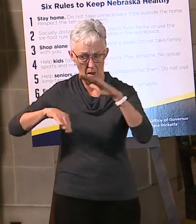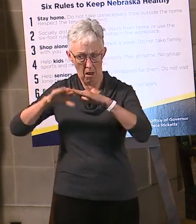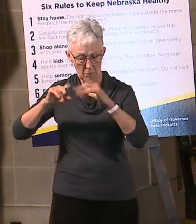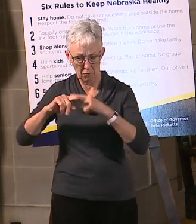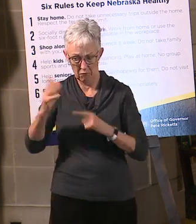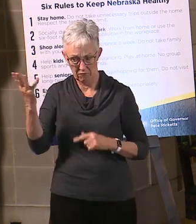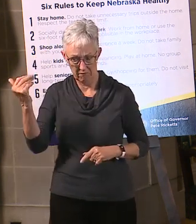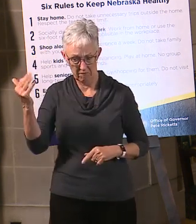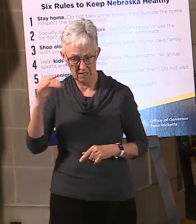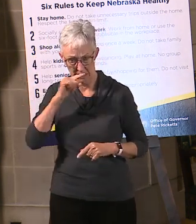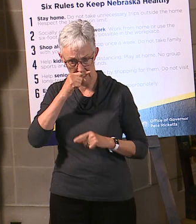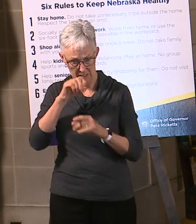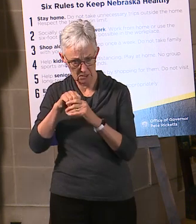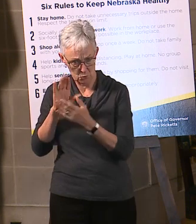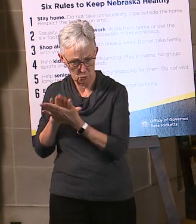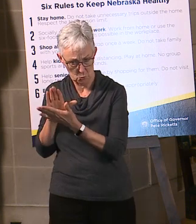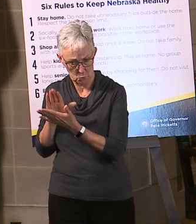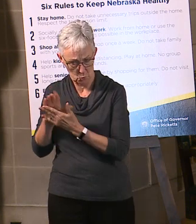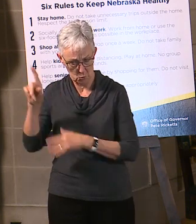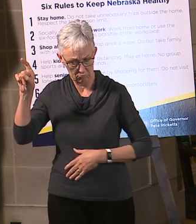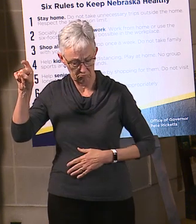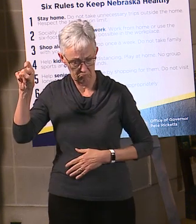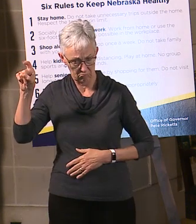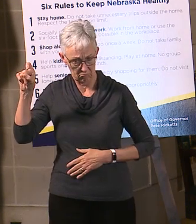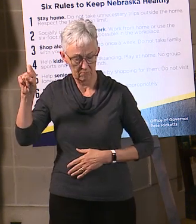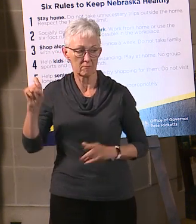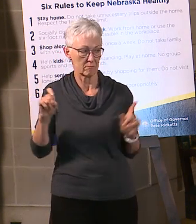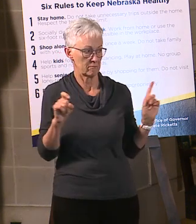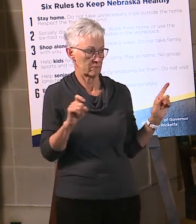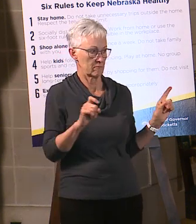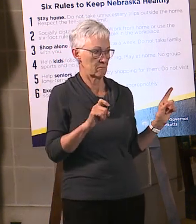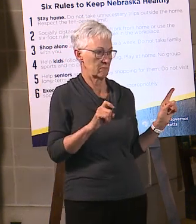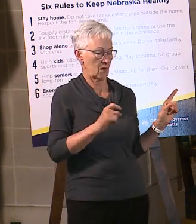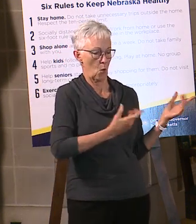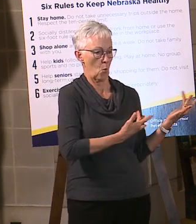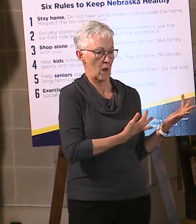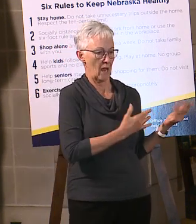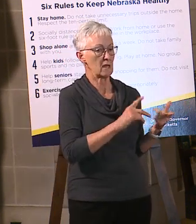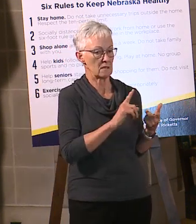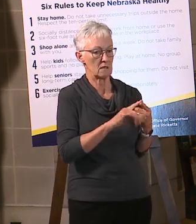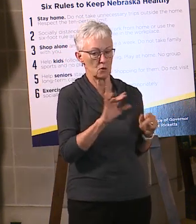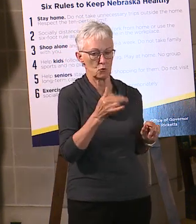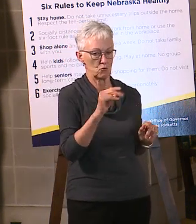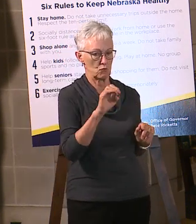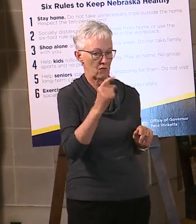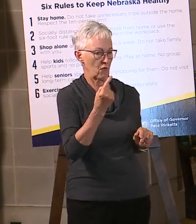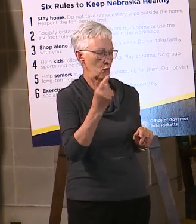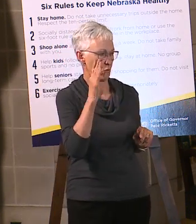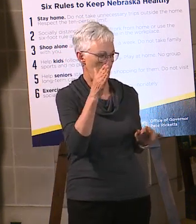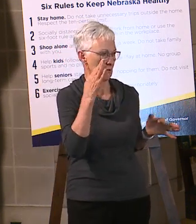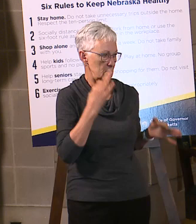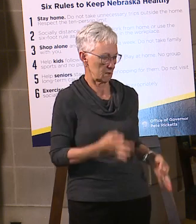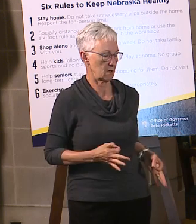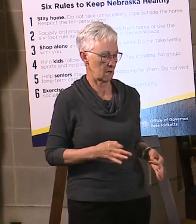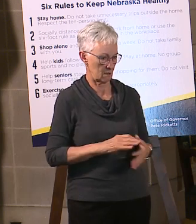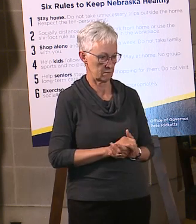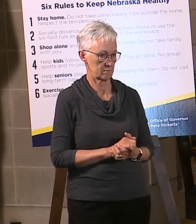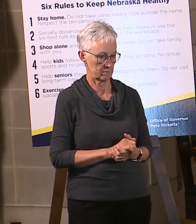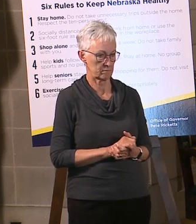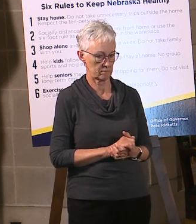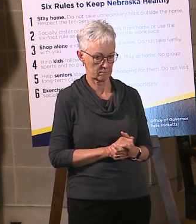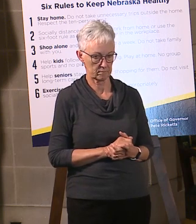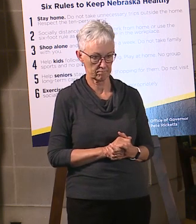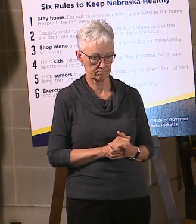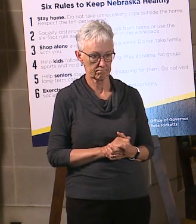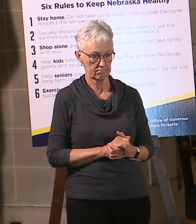Chris Stoom, NTV. A recent Federal Trade Commission report states that some nursing homes and long-term skilled facilities may have required